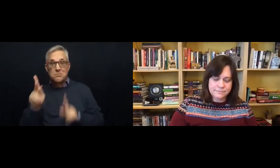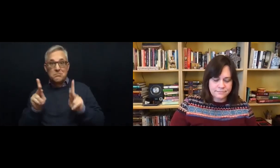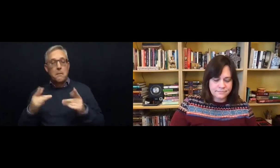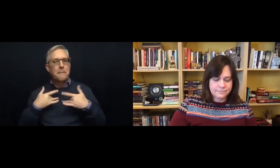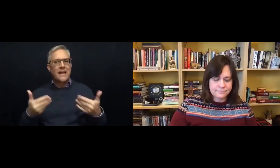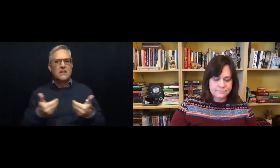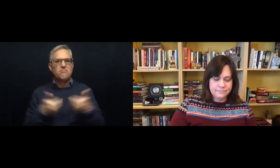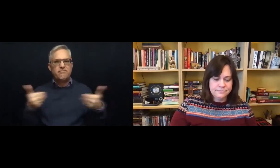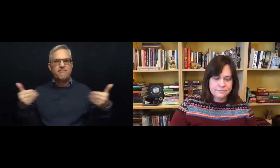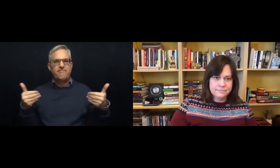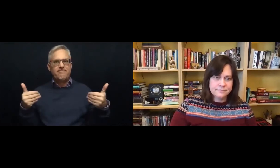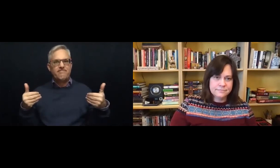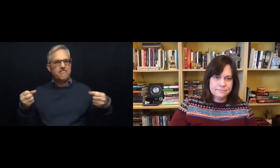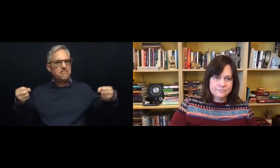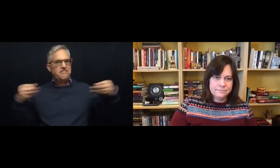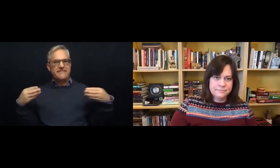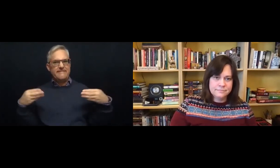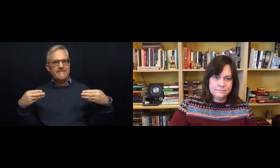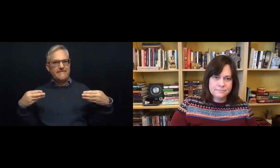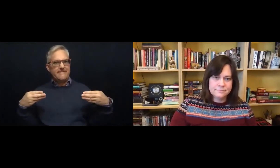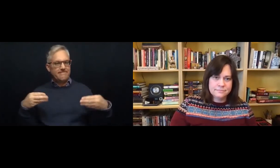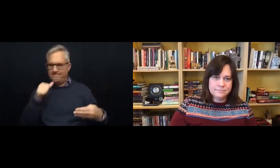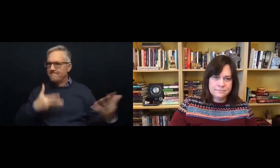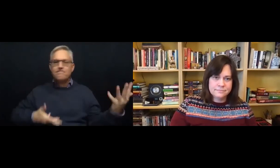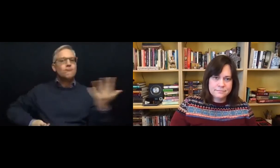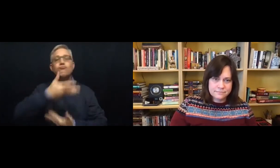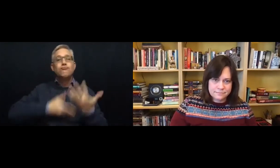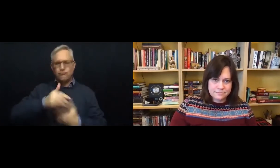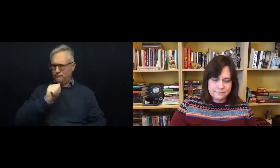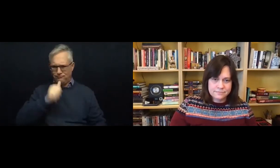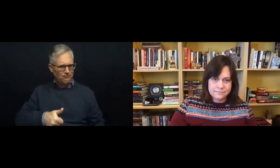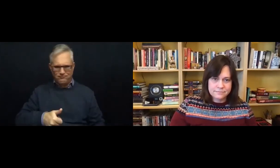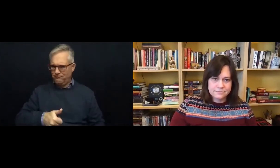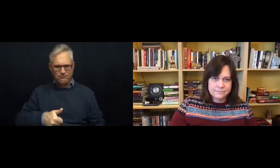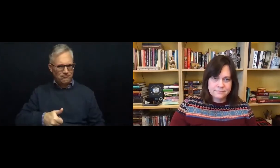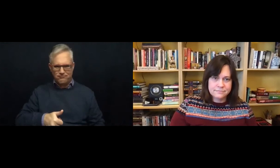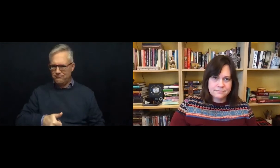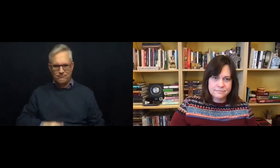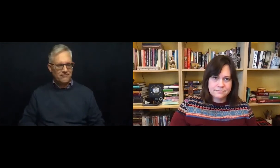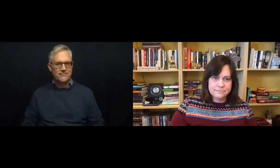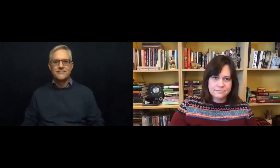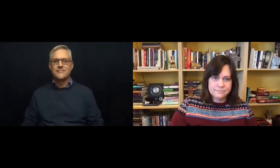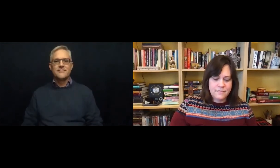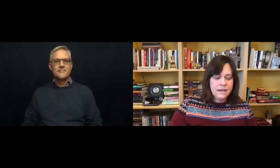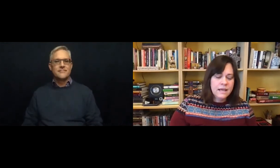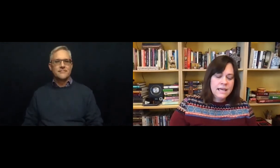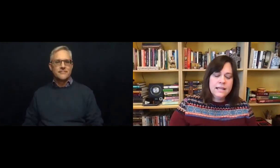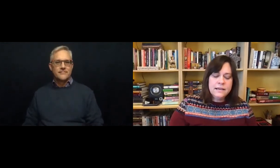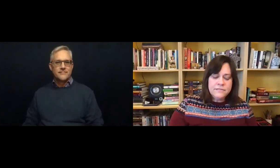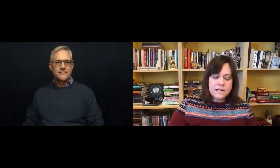He lived in